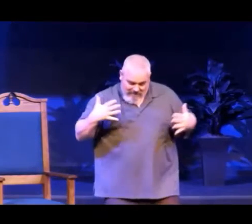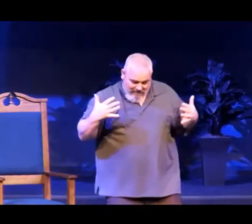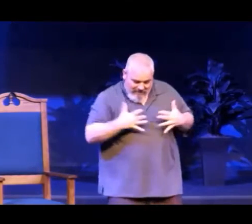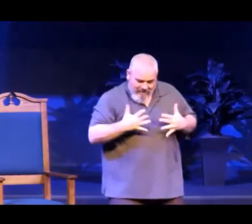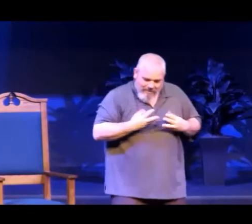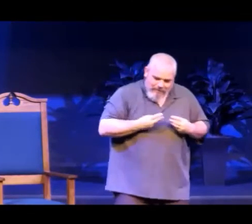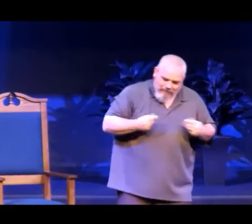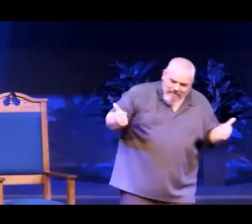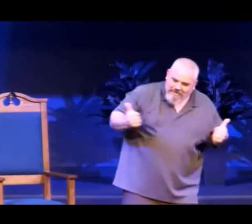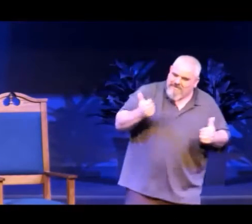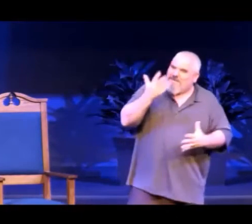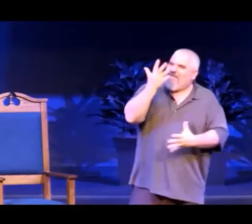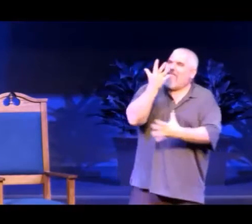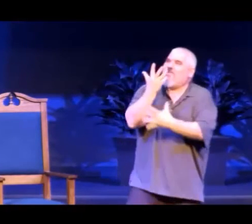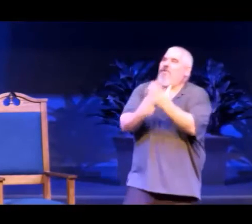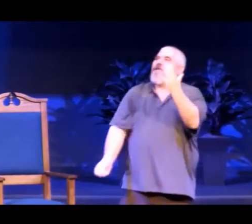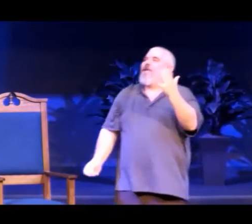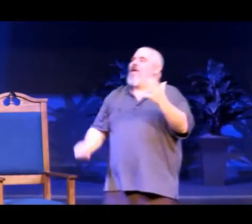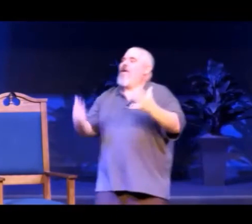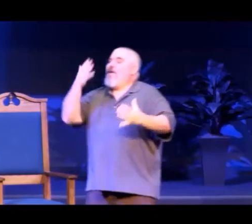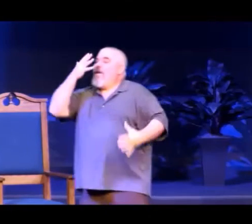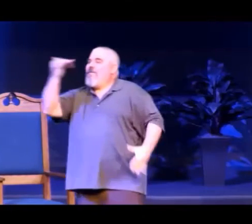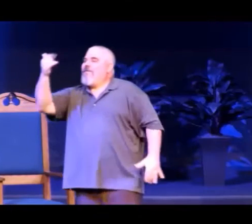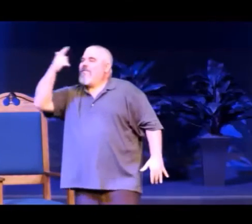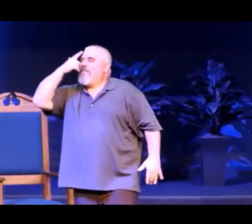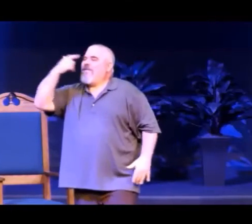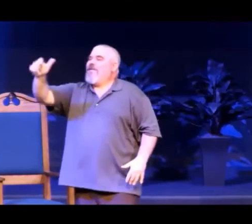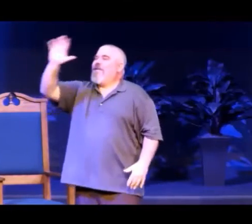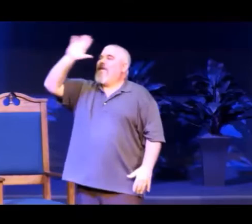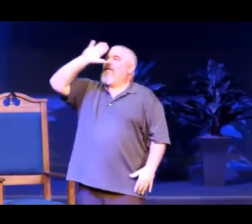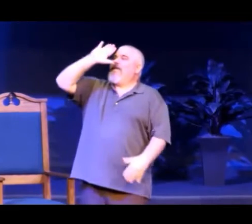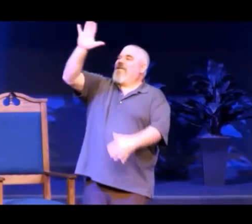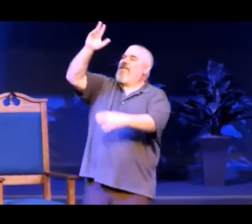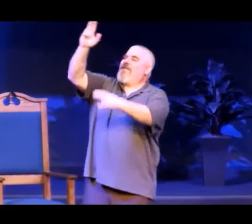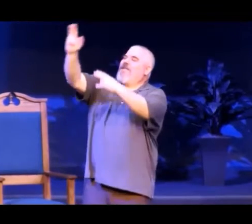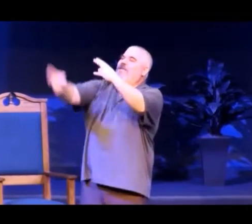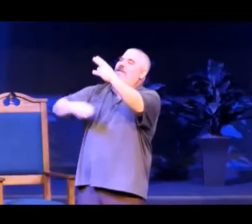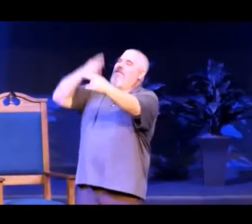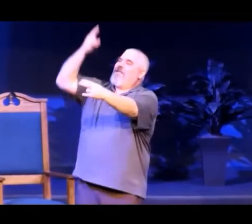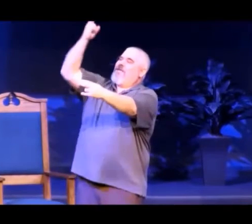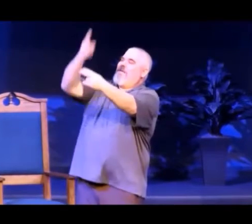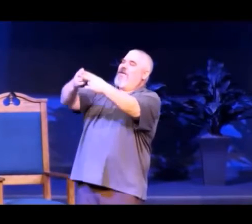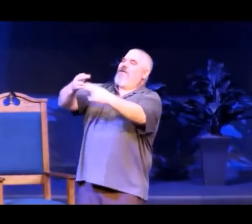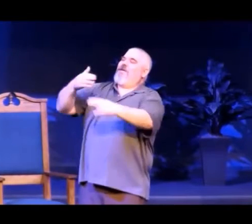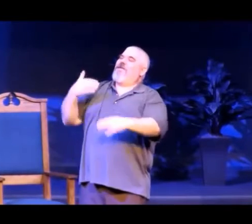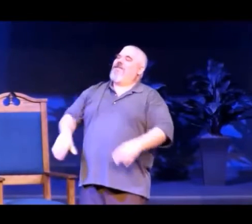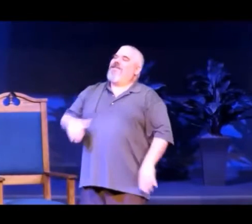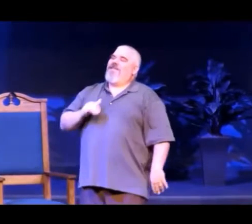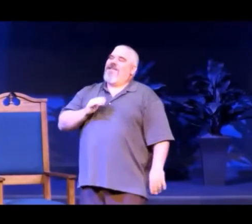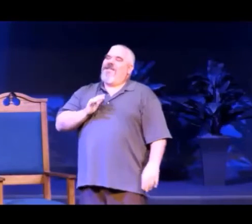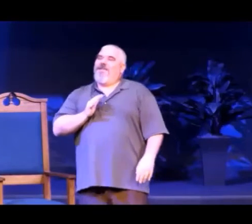Jesus, there'll never be any other Jesus,